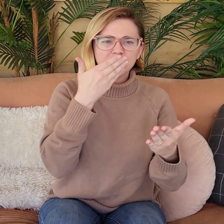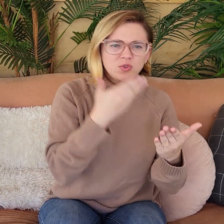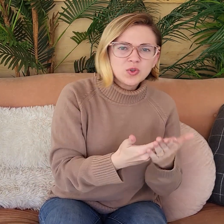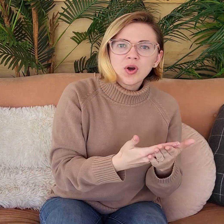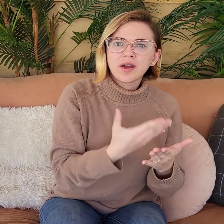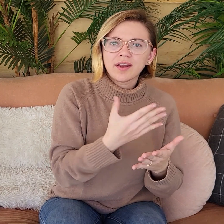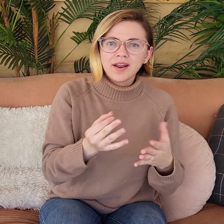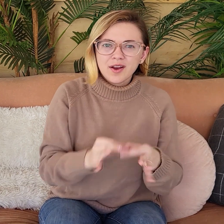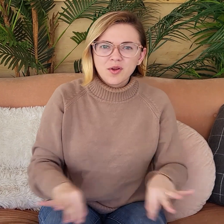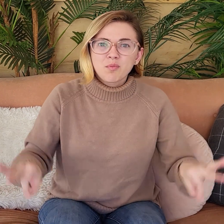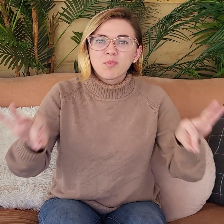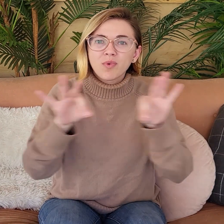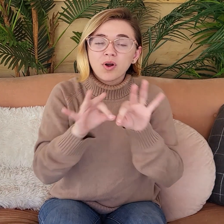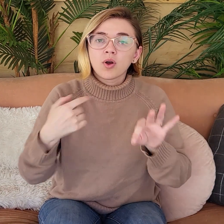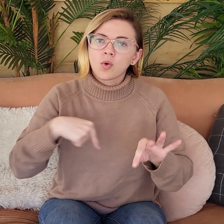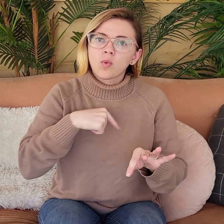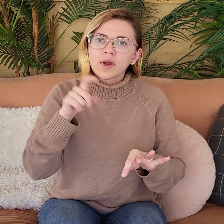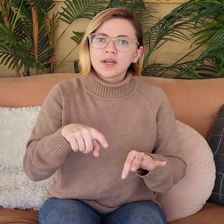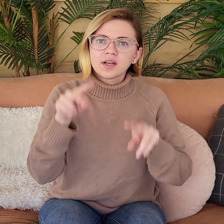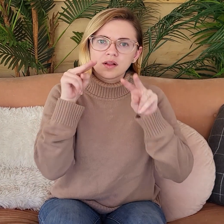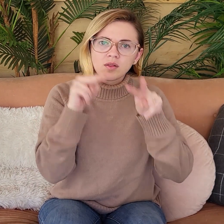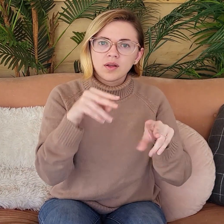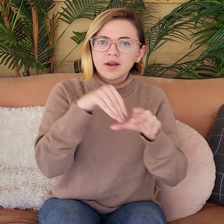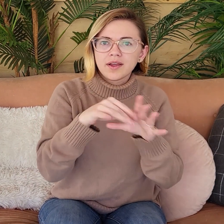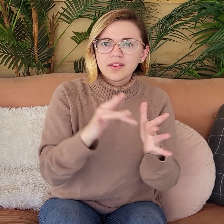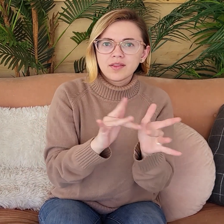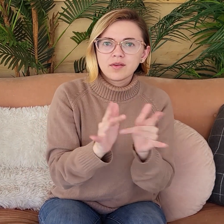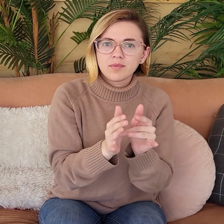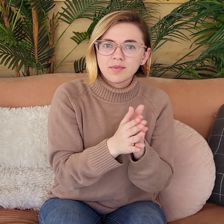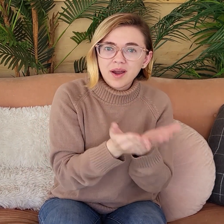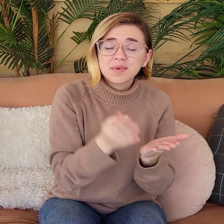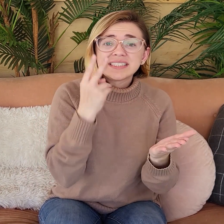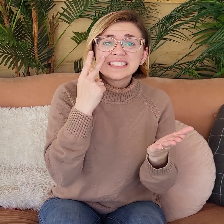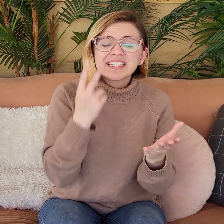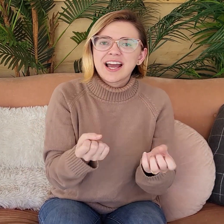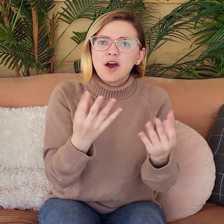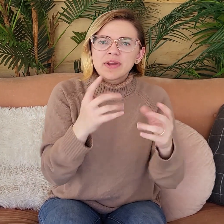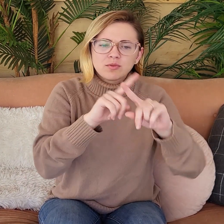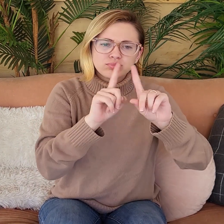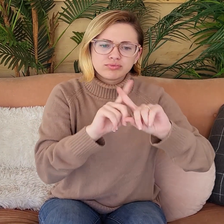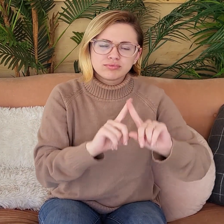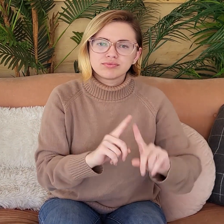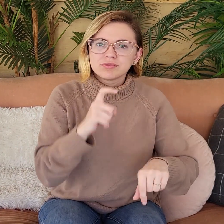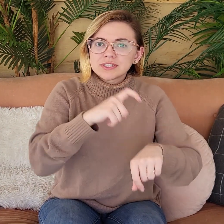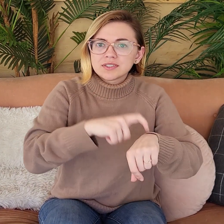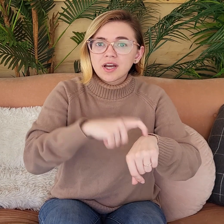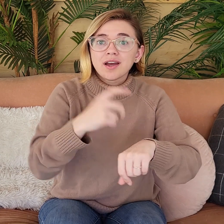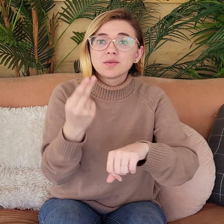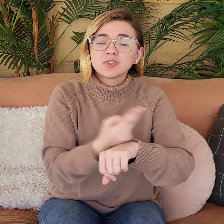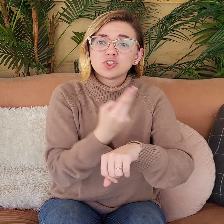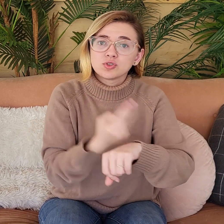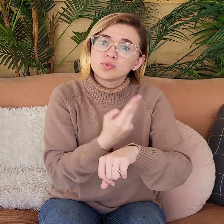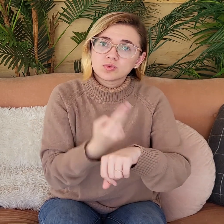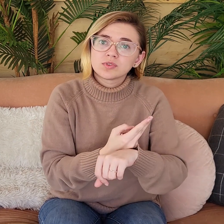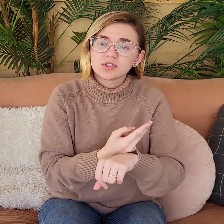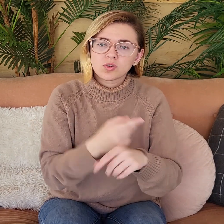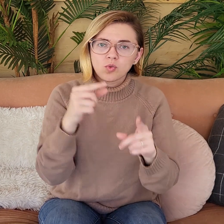understand that light is good and important, we need to look into the Bible and see how many different times